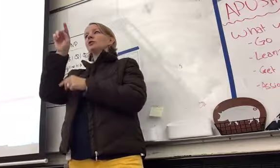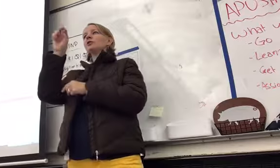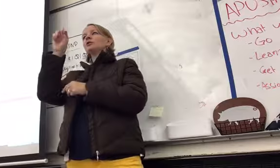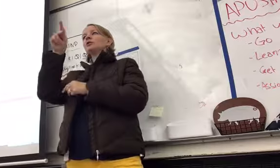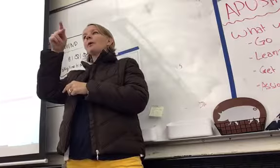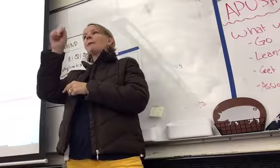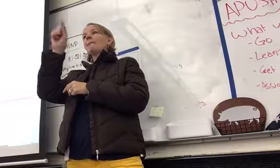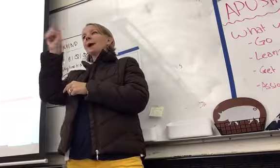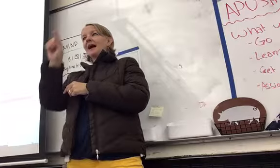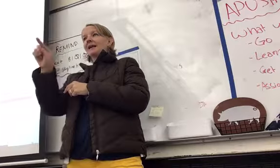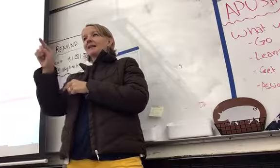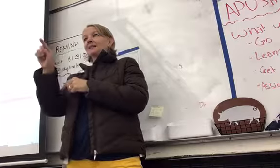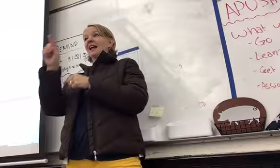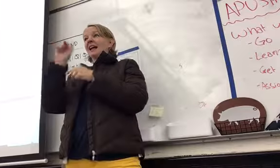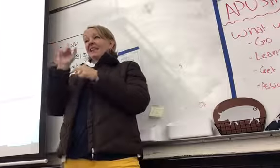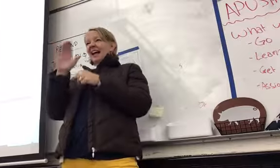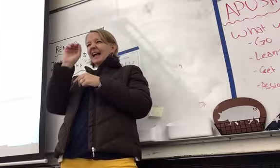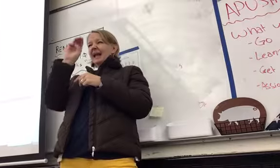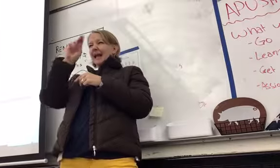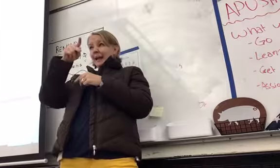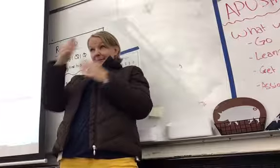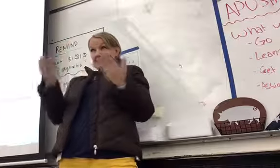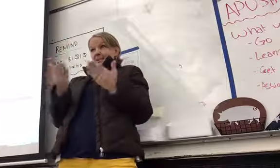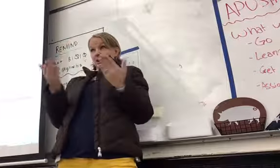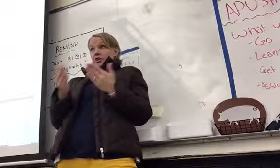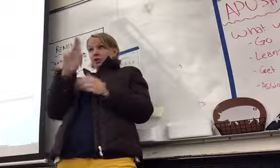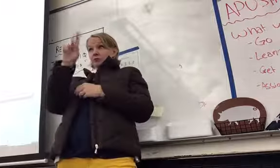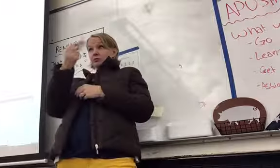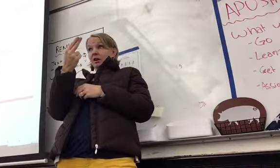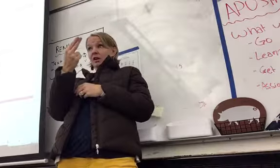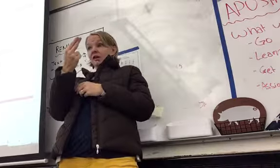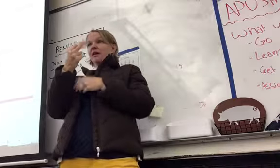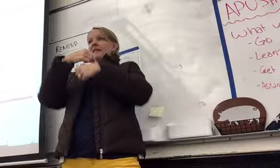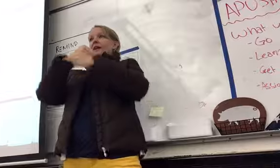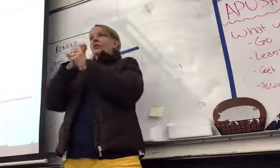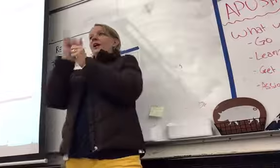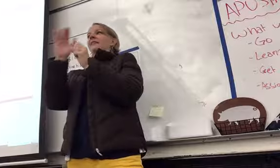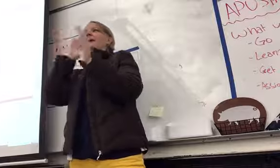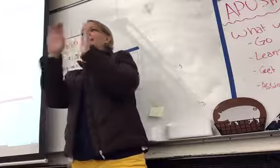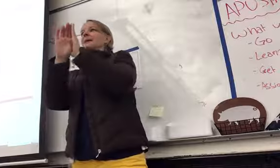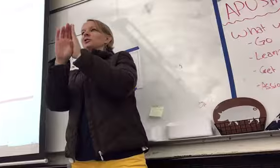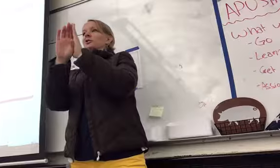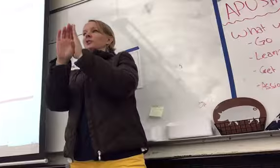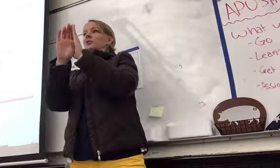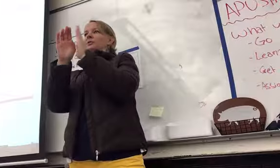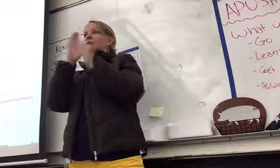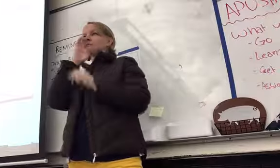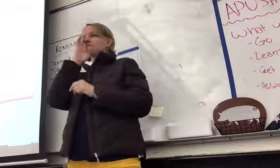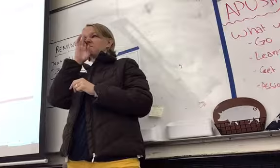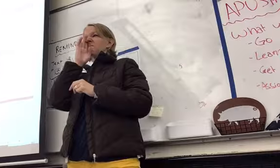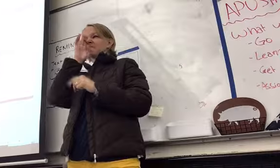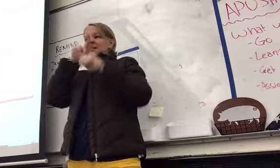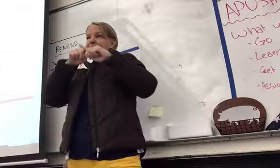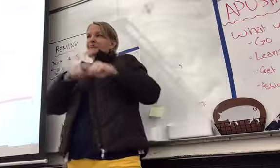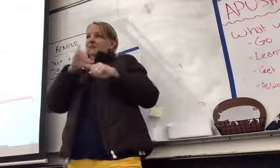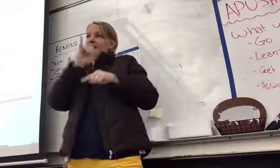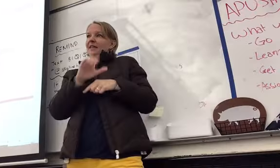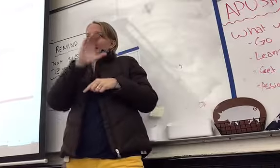internment camp here in Utah. And they created this picture based on that. And in this person, it was